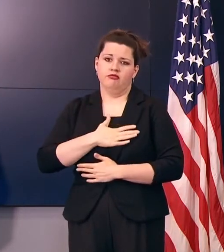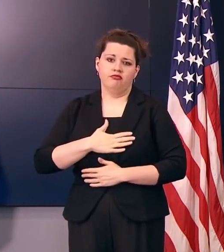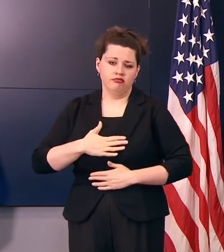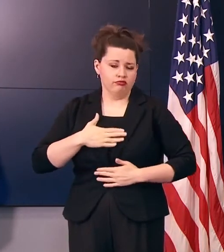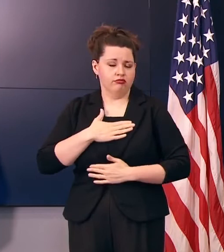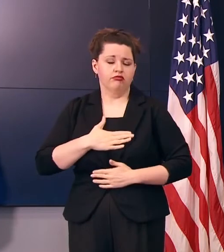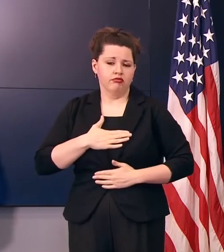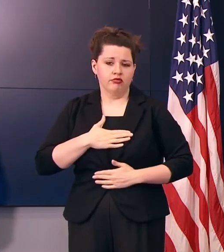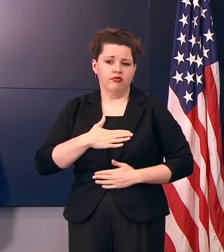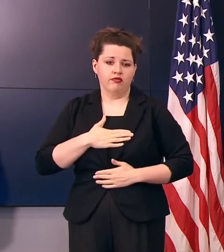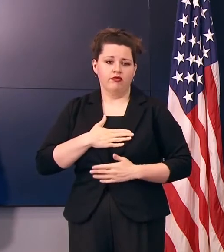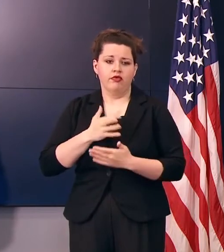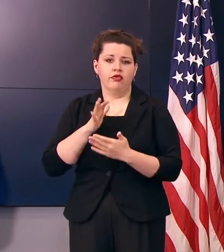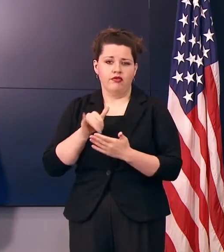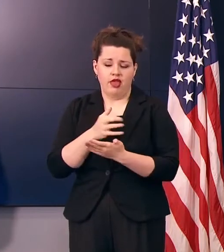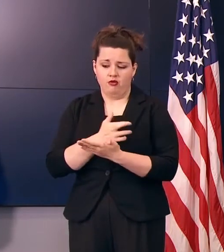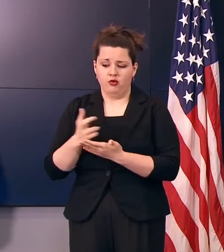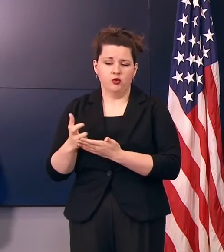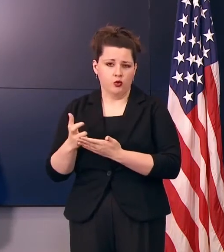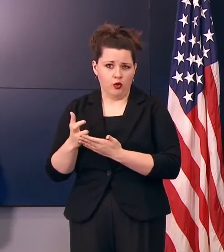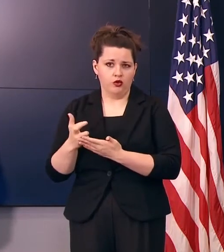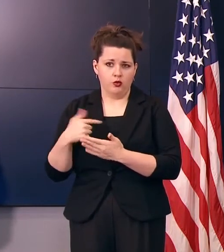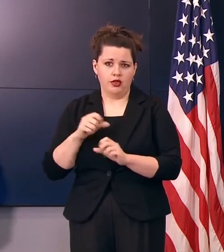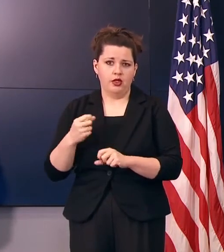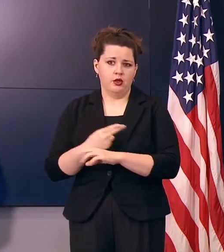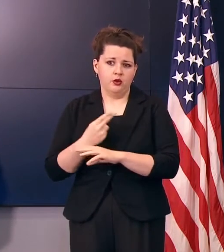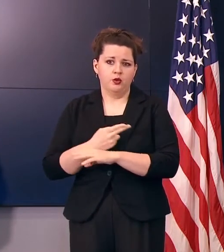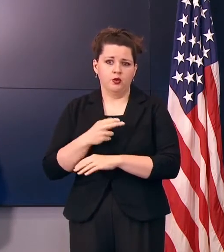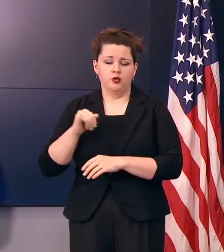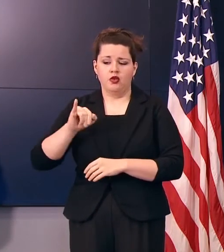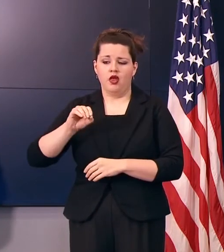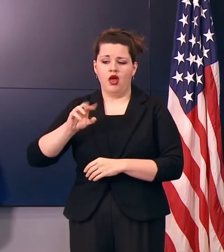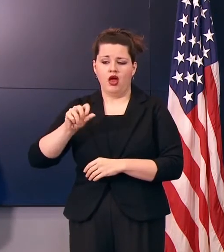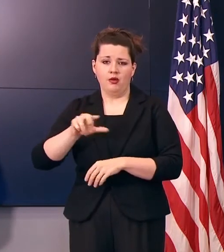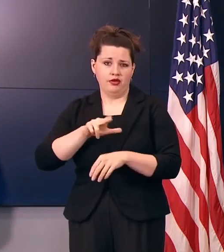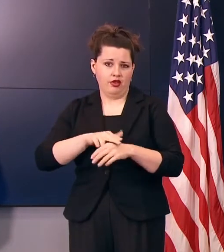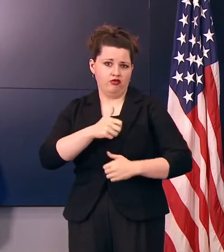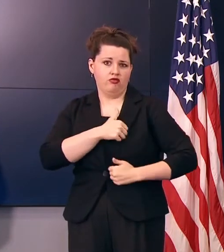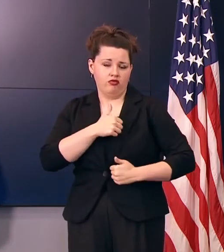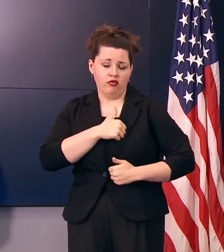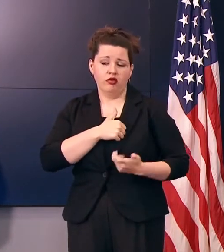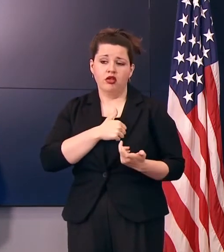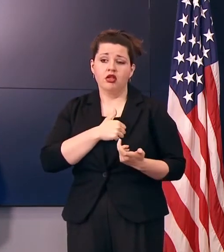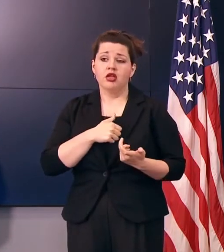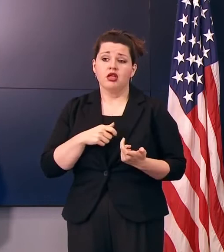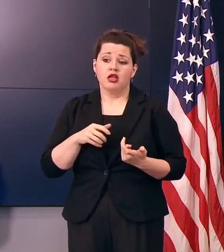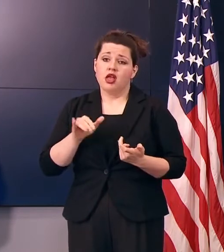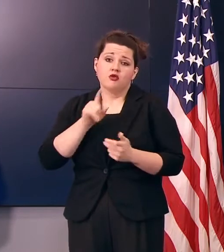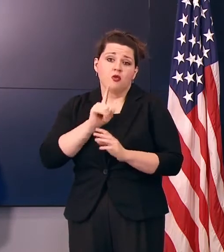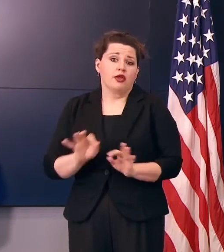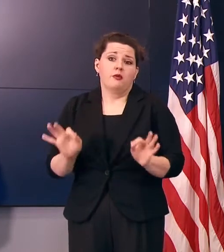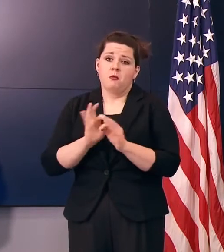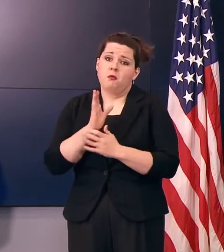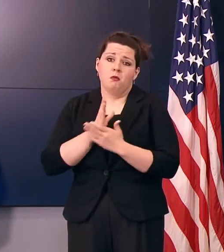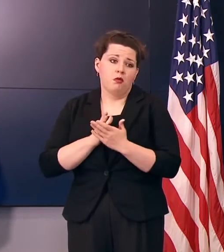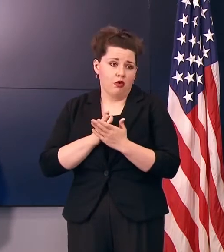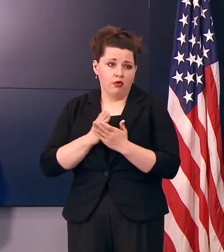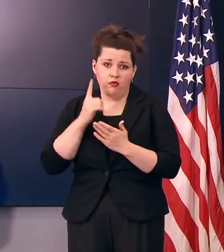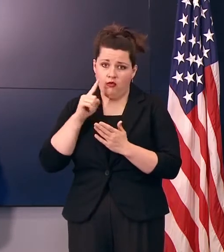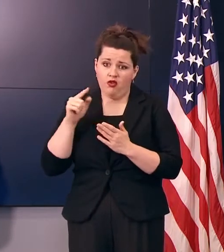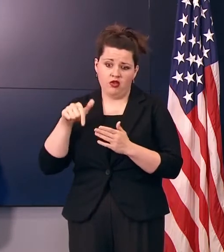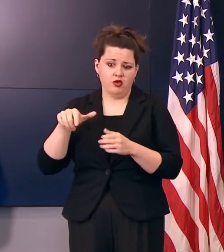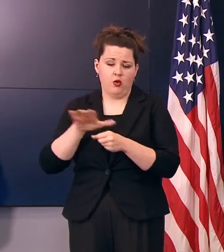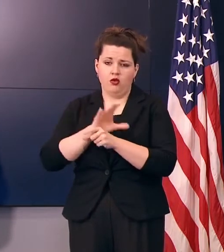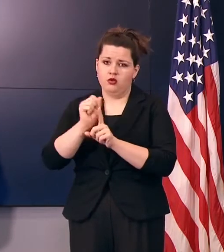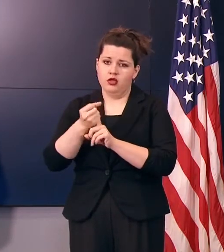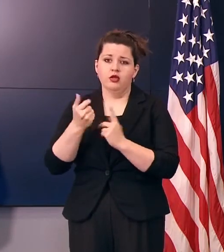of the resource that we're able to utilize with the Iowa National Guard because it is such a critical component of all of this.